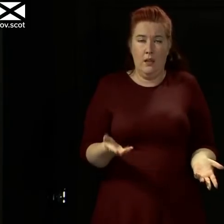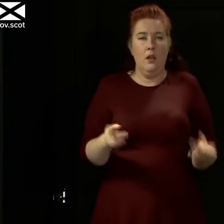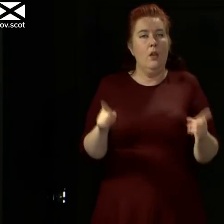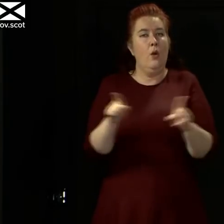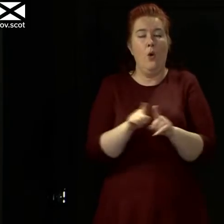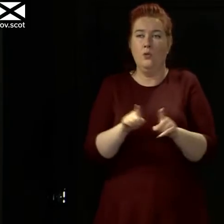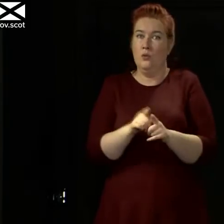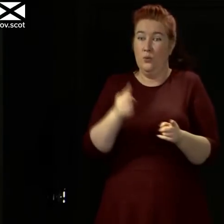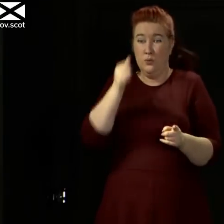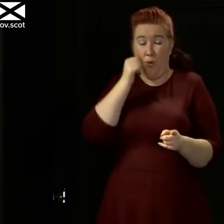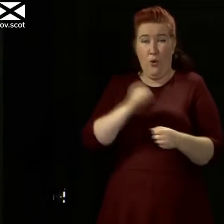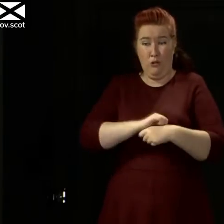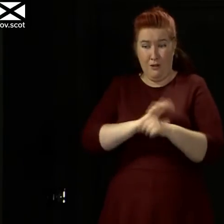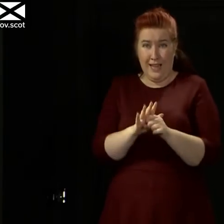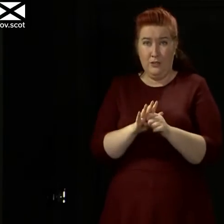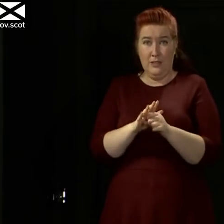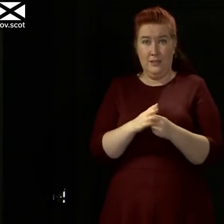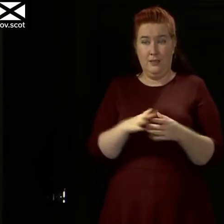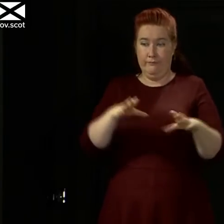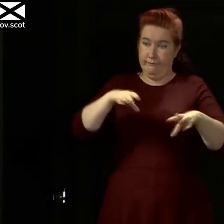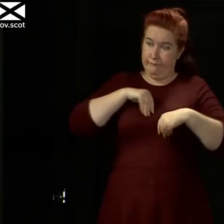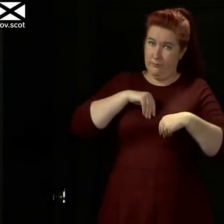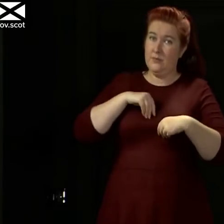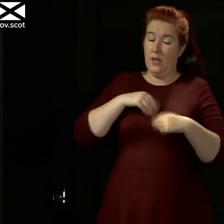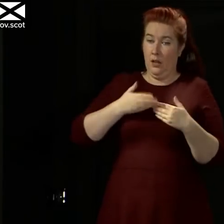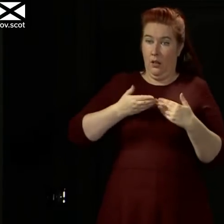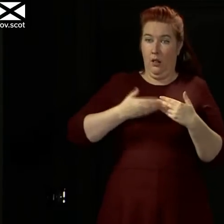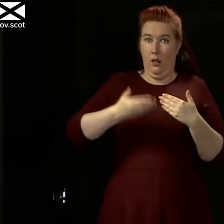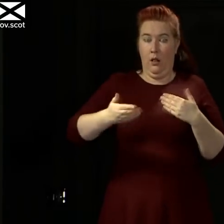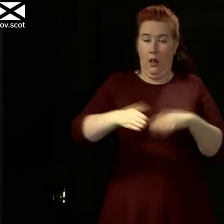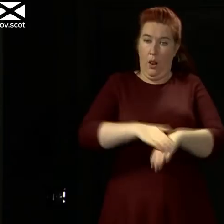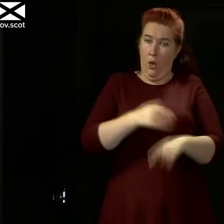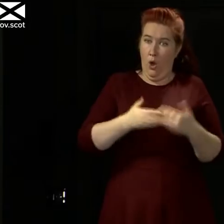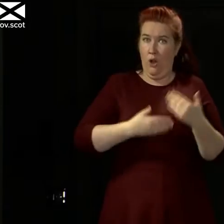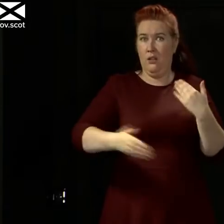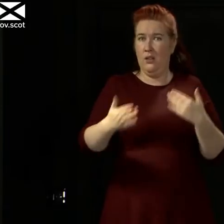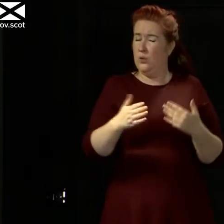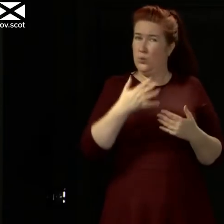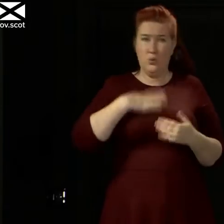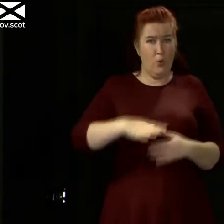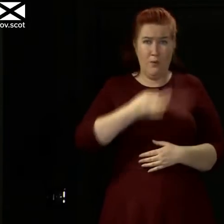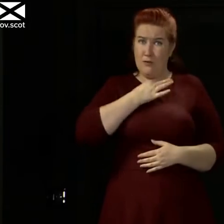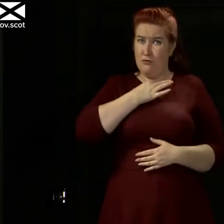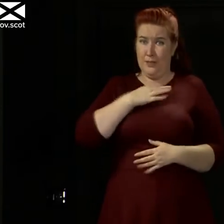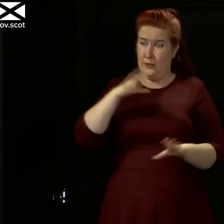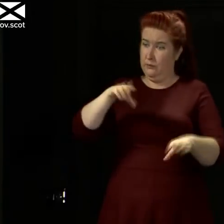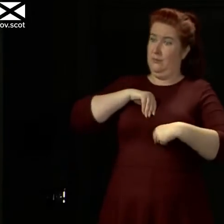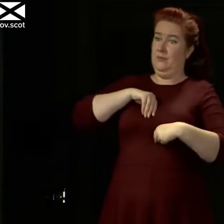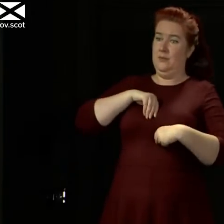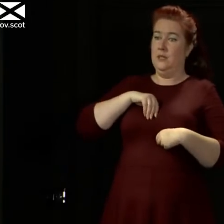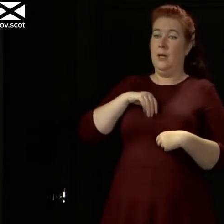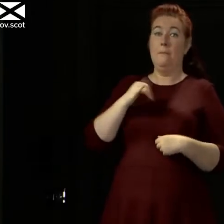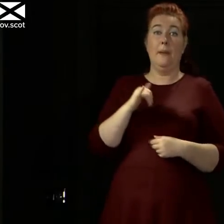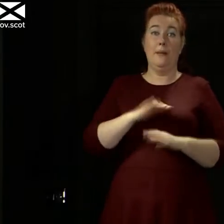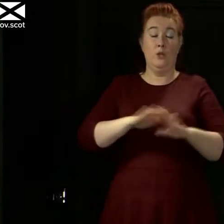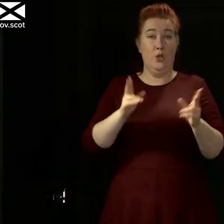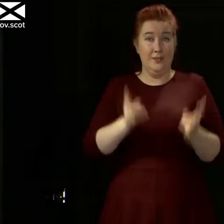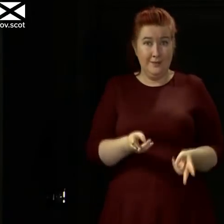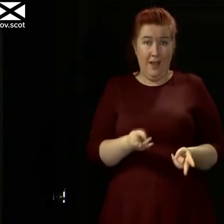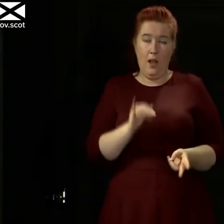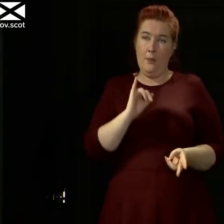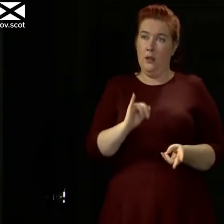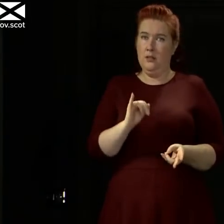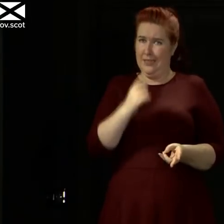about what this virus does to people says that you don't want to take risks in getting it because even if it doesn't take your life, it can